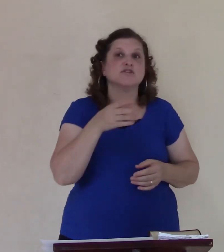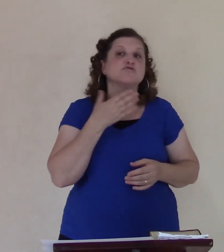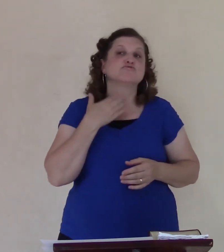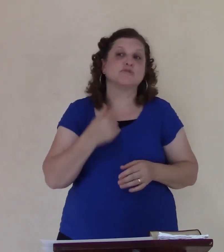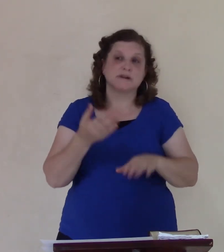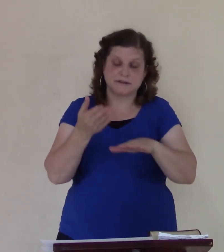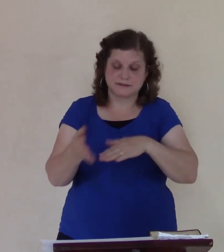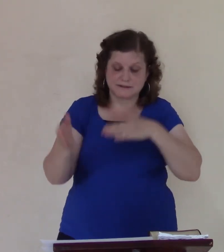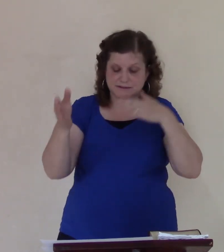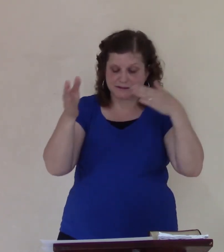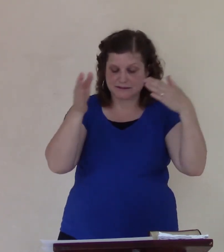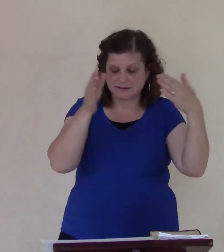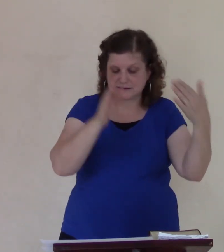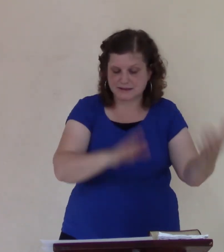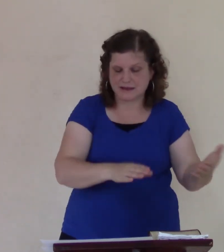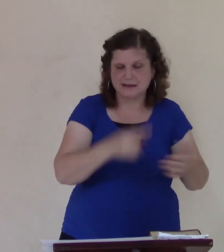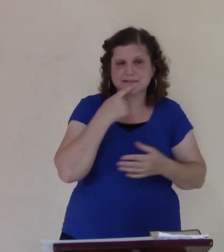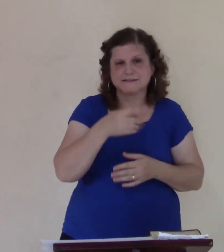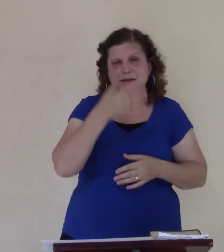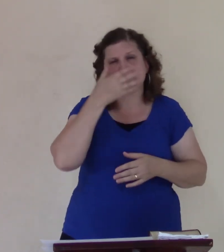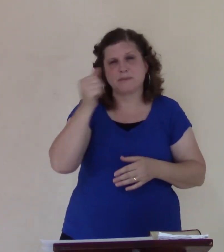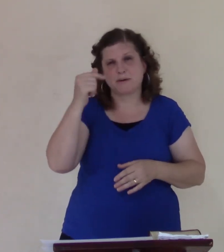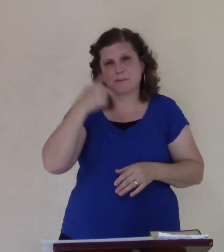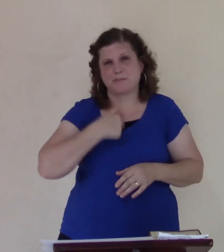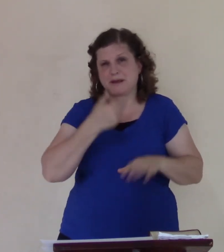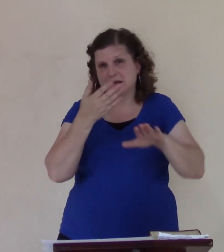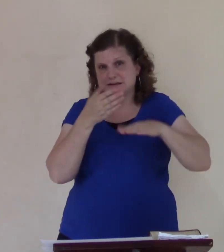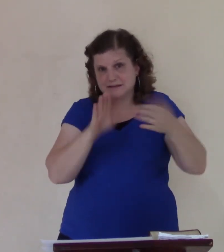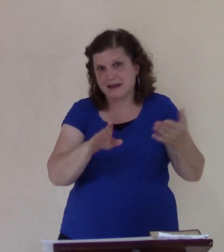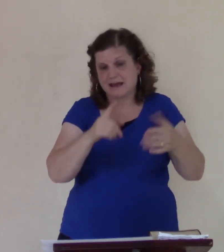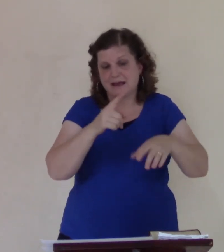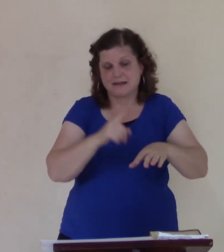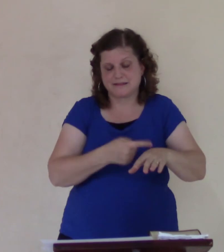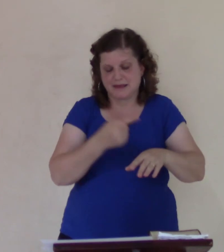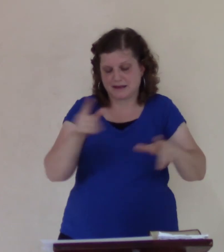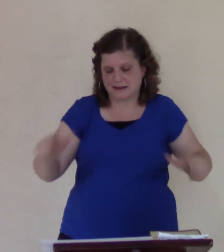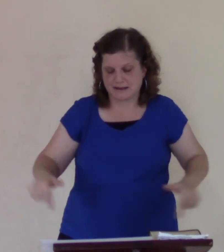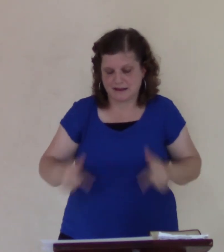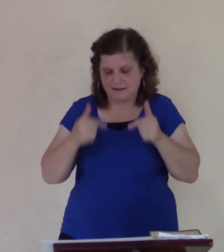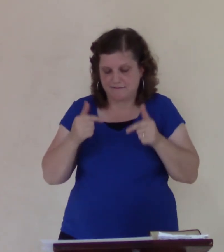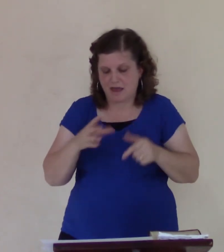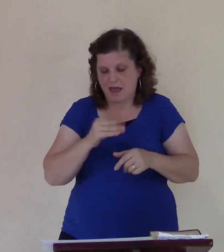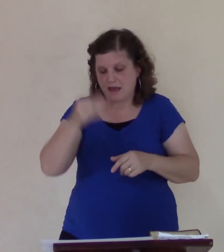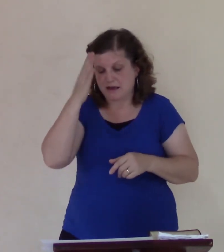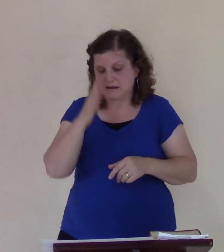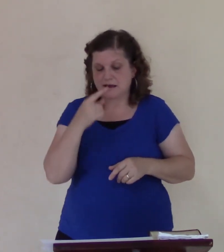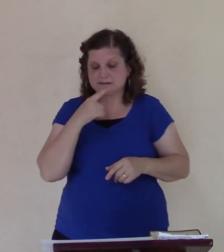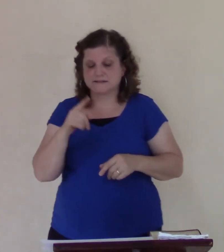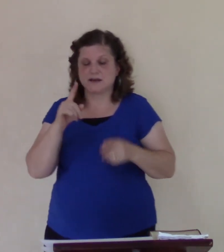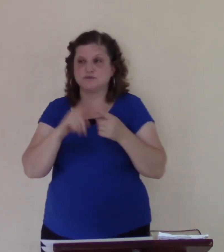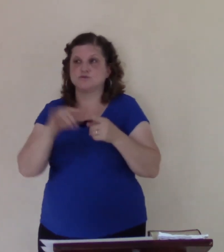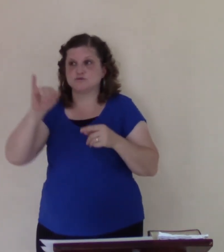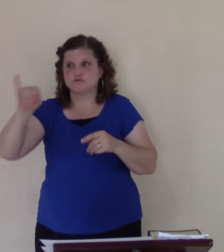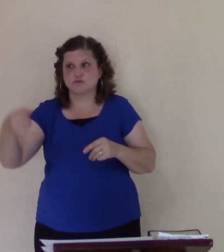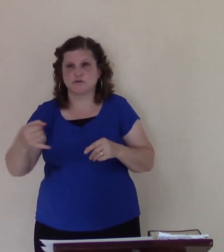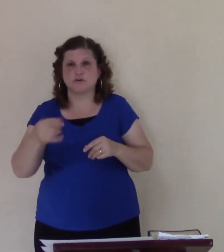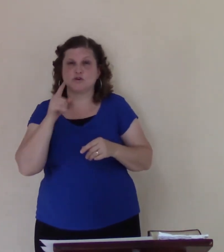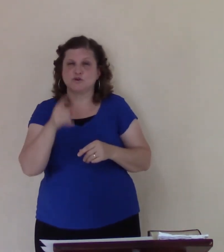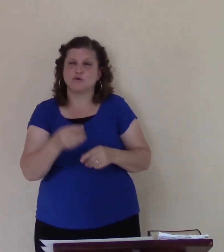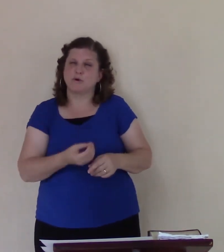said it was better for me to die than to live and God said to Jonah does thou well to be angry for the Lord and said I do well